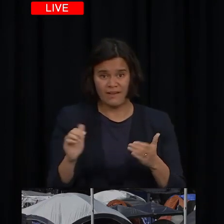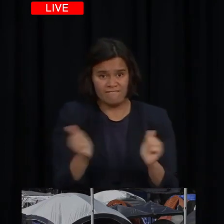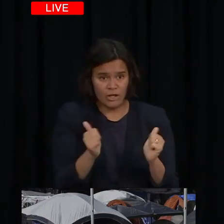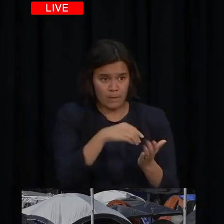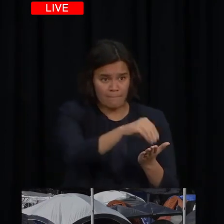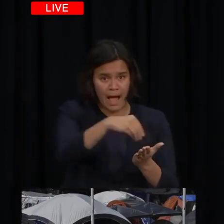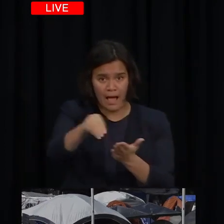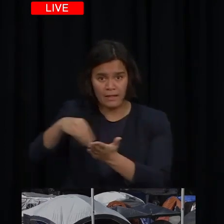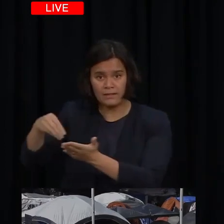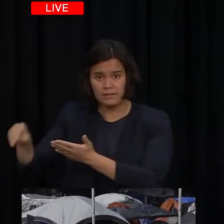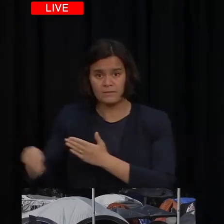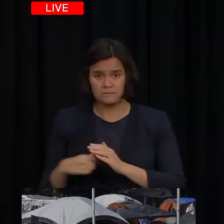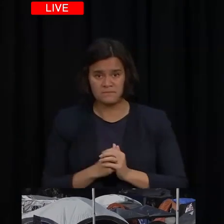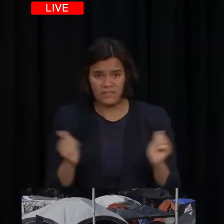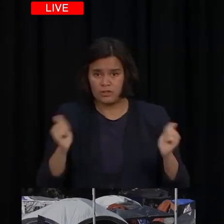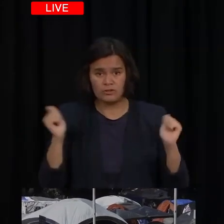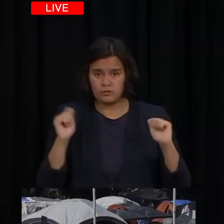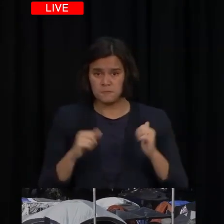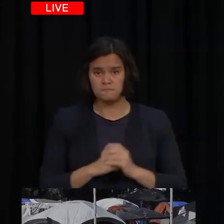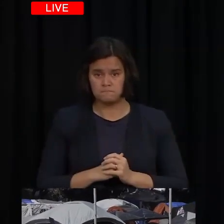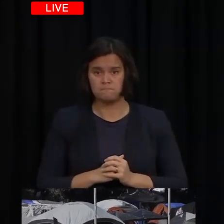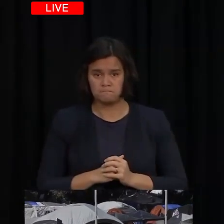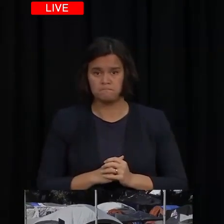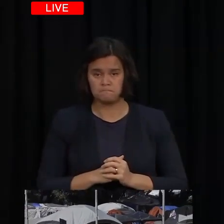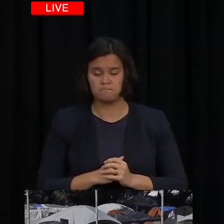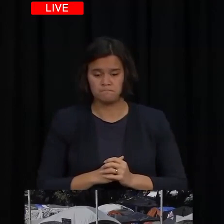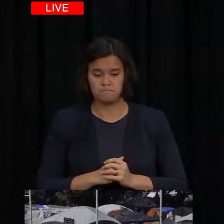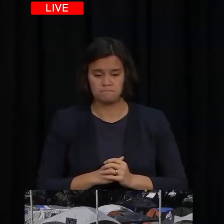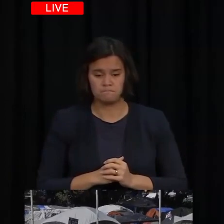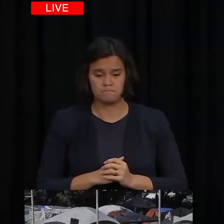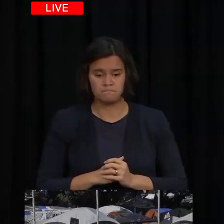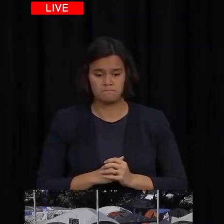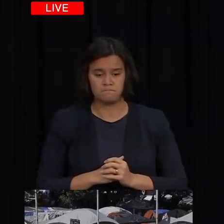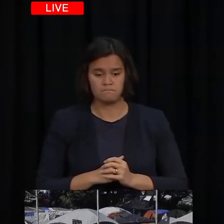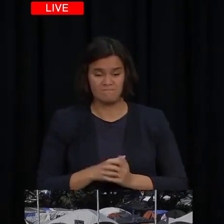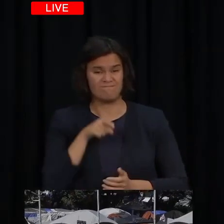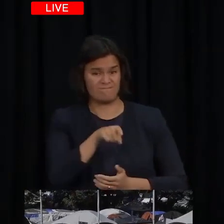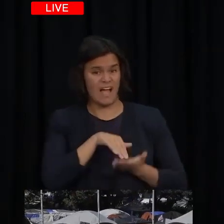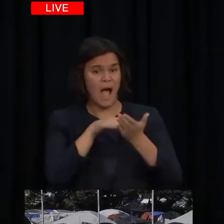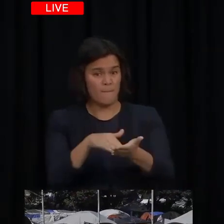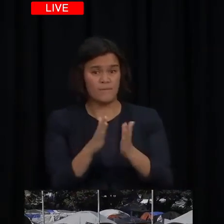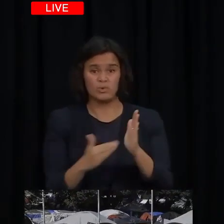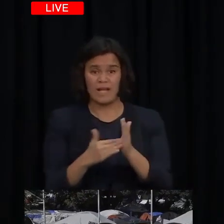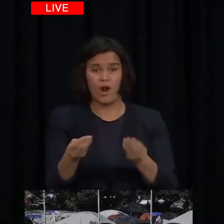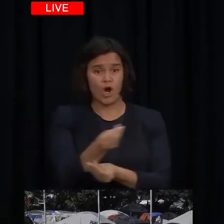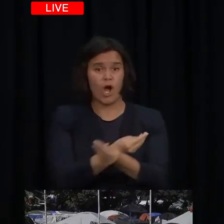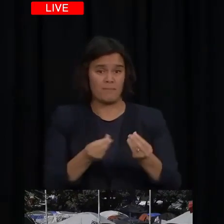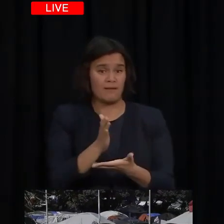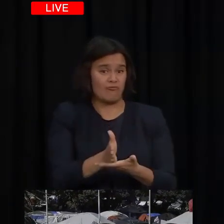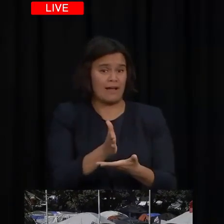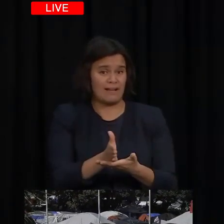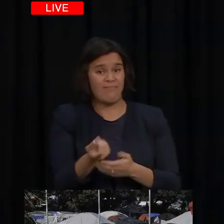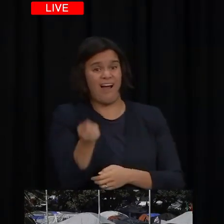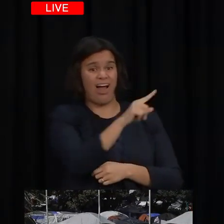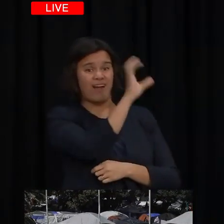has been paid out since the onset of COVID-19. This has contributed to the New Zealand economy performing better than many of the countries